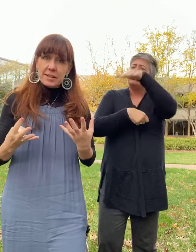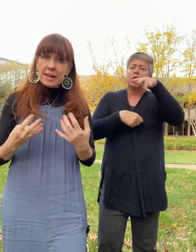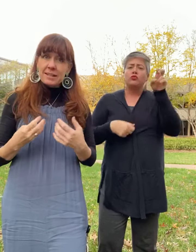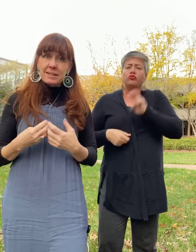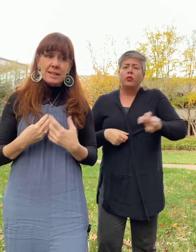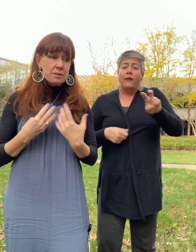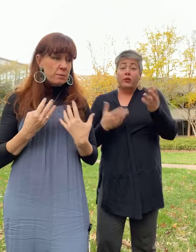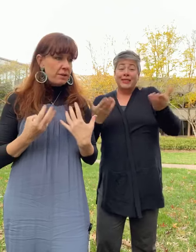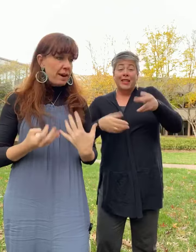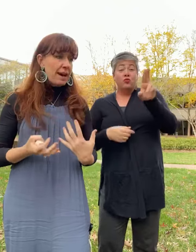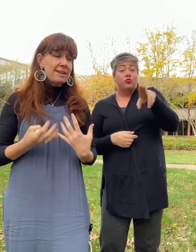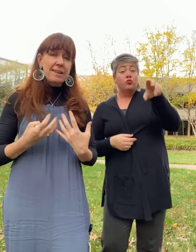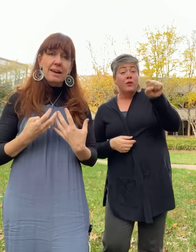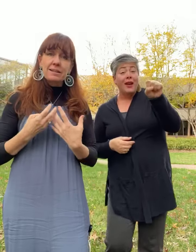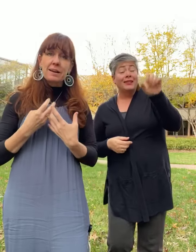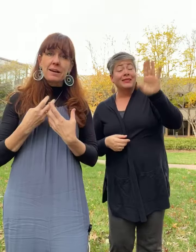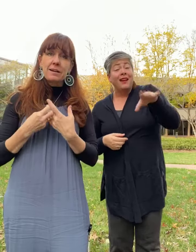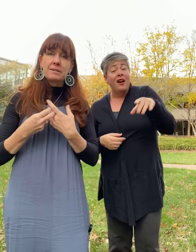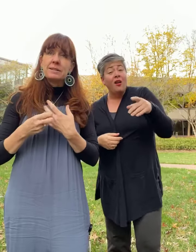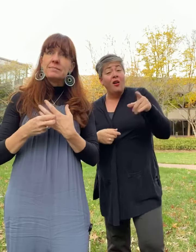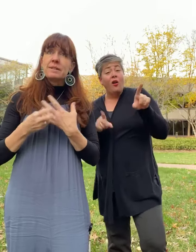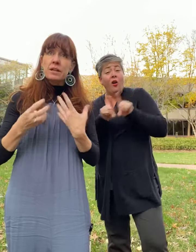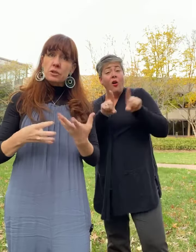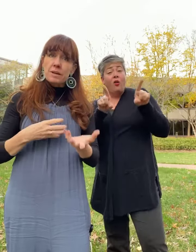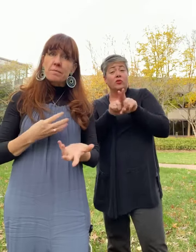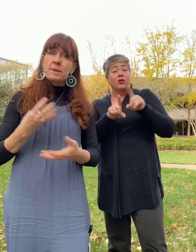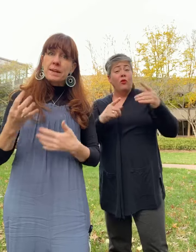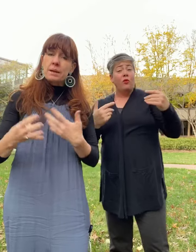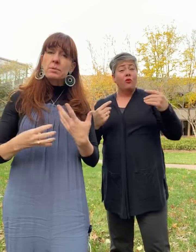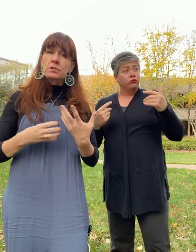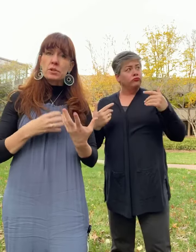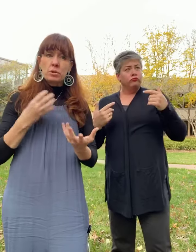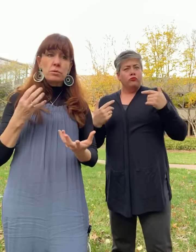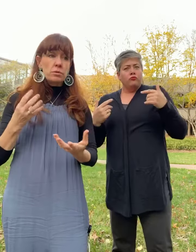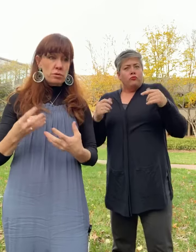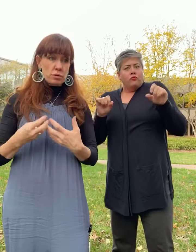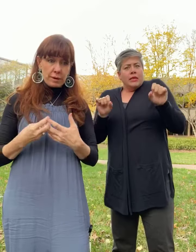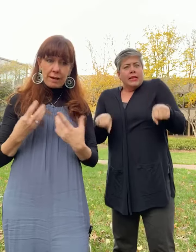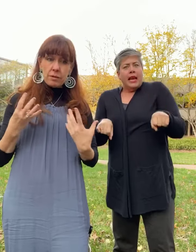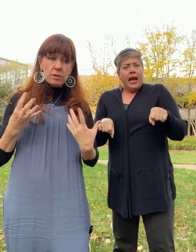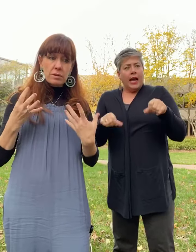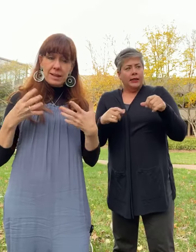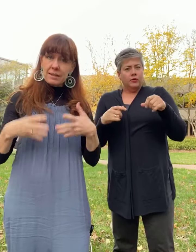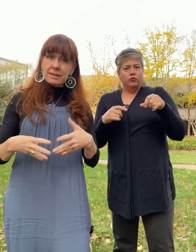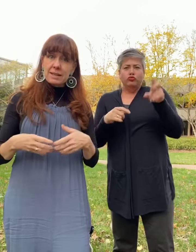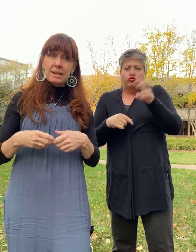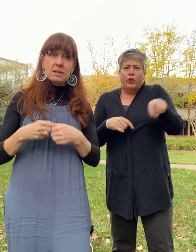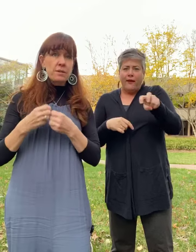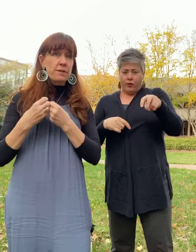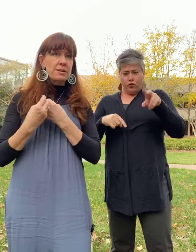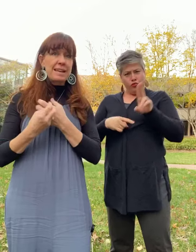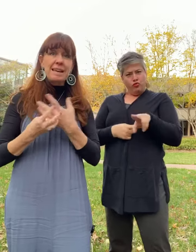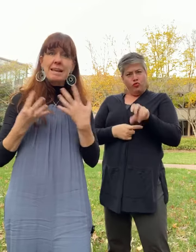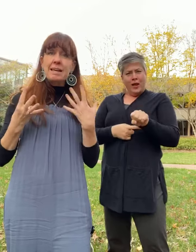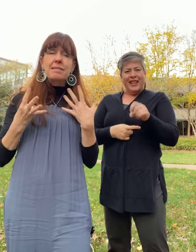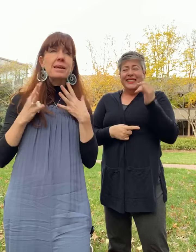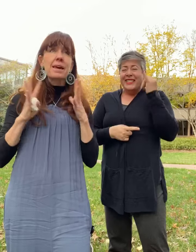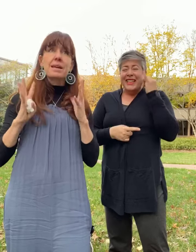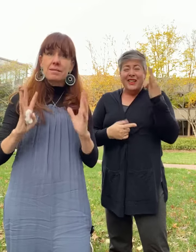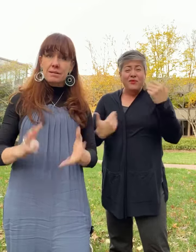United States. We've had that, uh, luxury of being able to travel in the States. So if there's anything, anything that